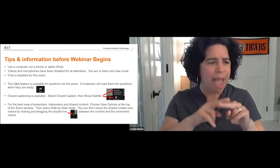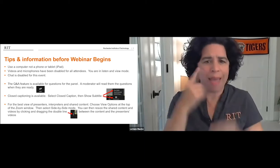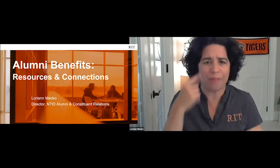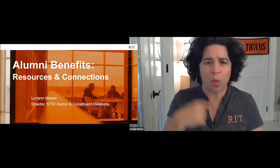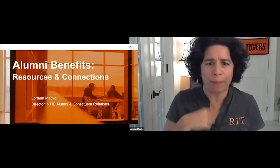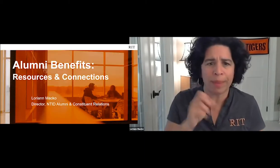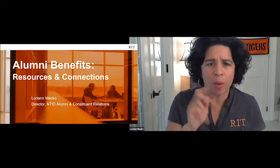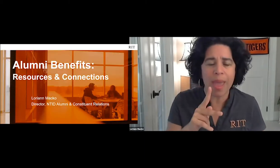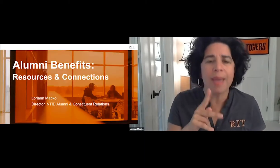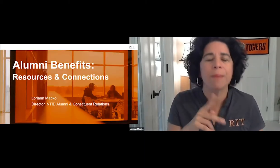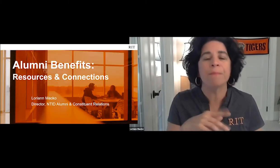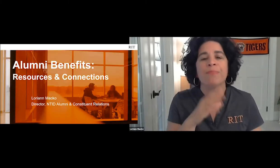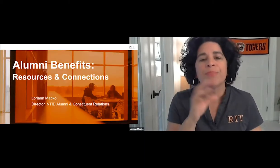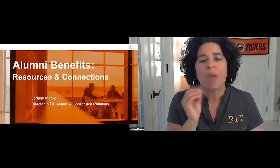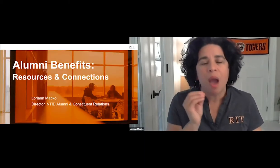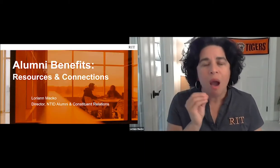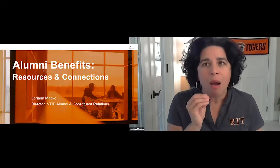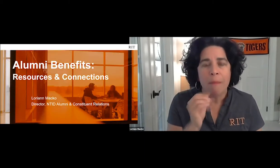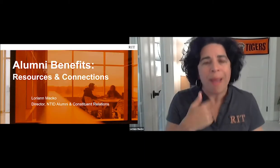Could we go to the next slide? Great.